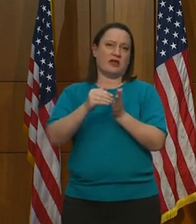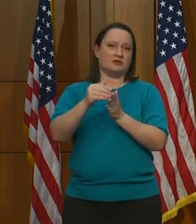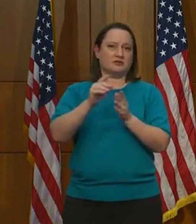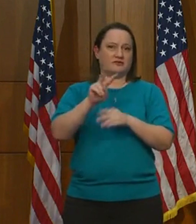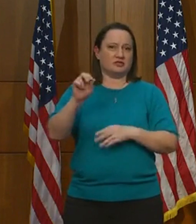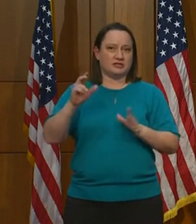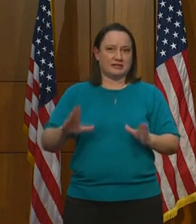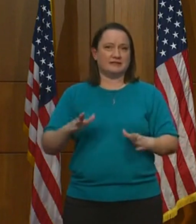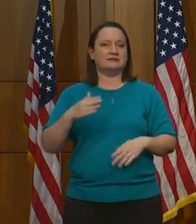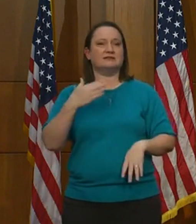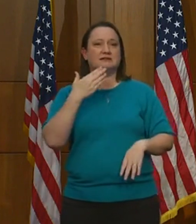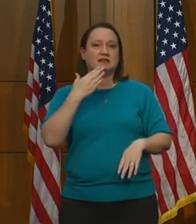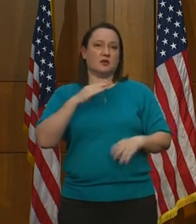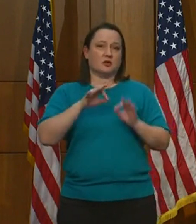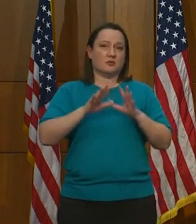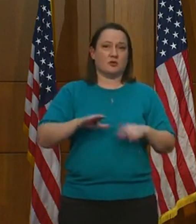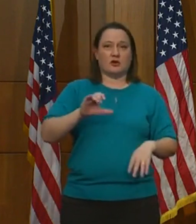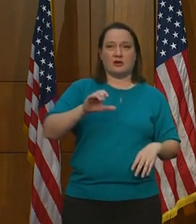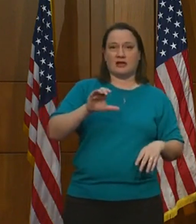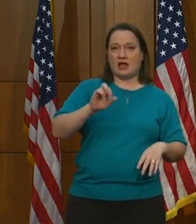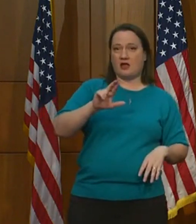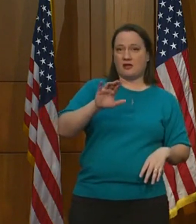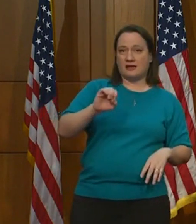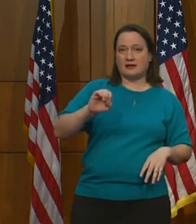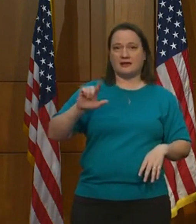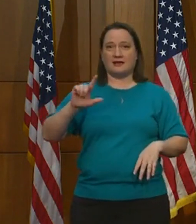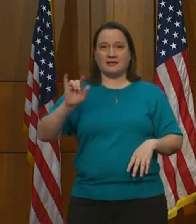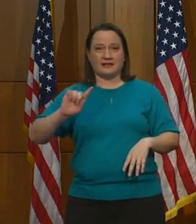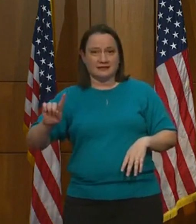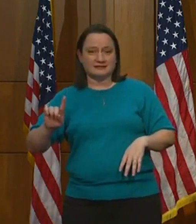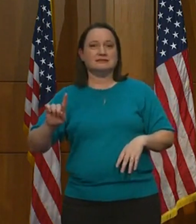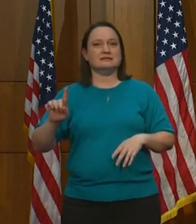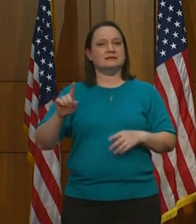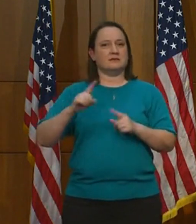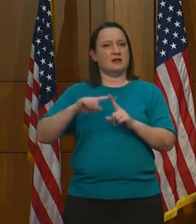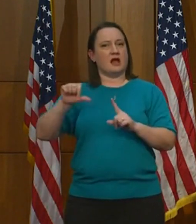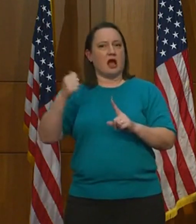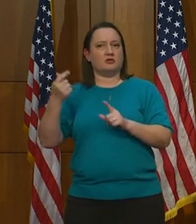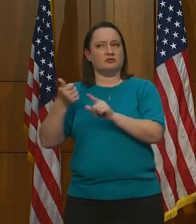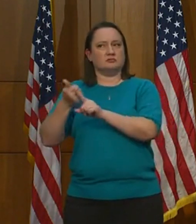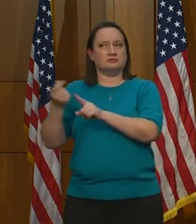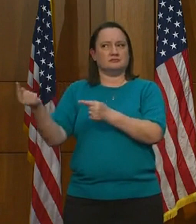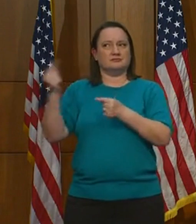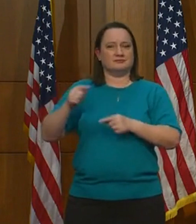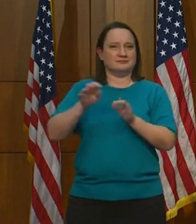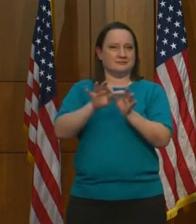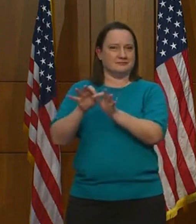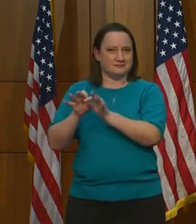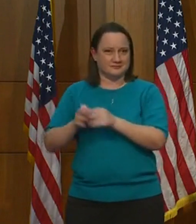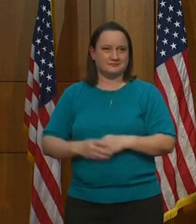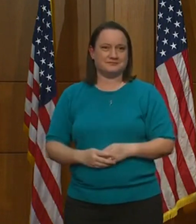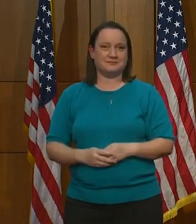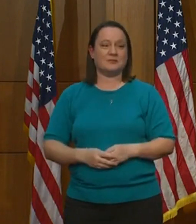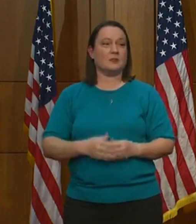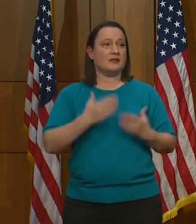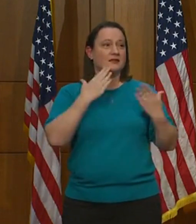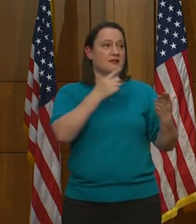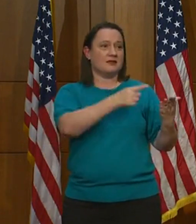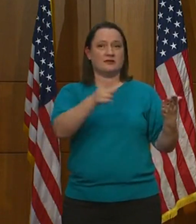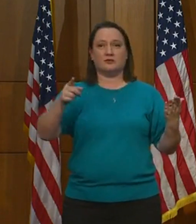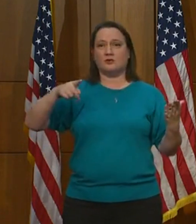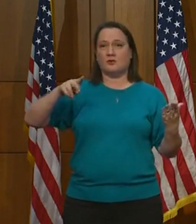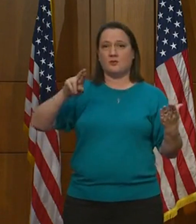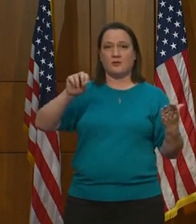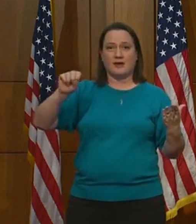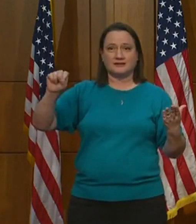interpreters, Carrie and Liz, as well as others who have stepped in. And I want to thank you, the press.